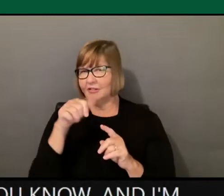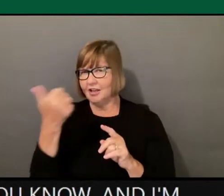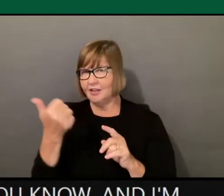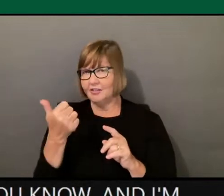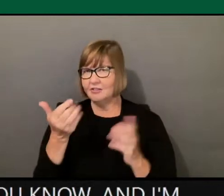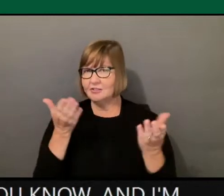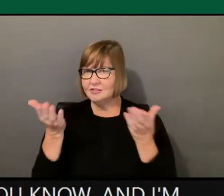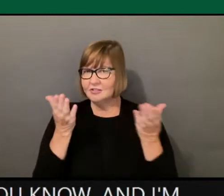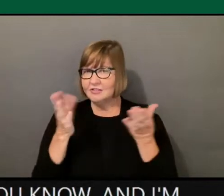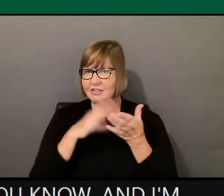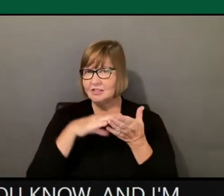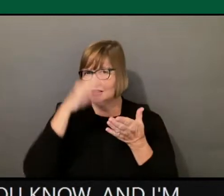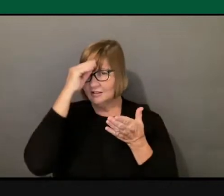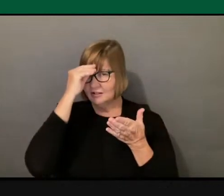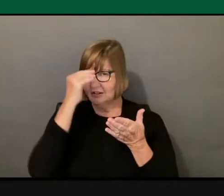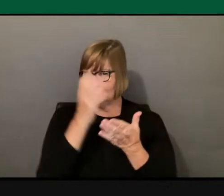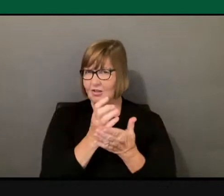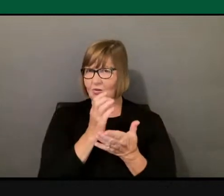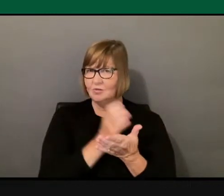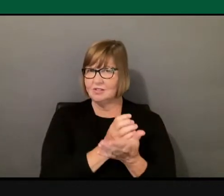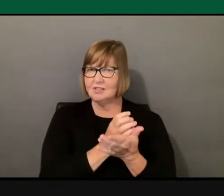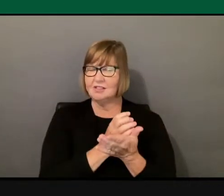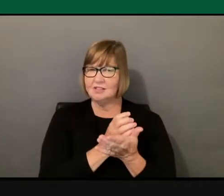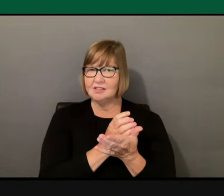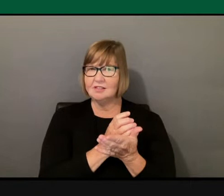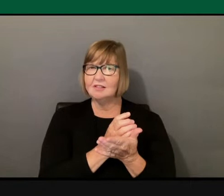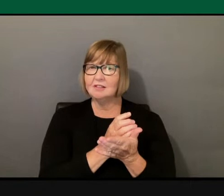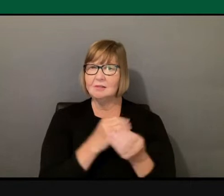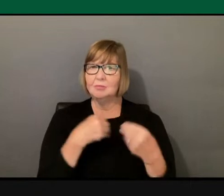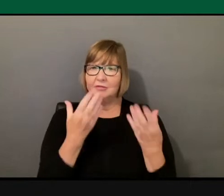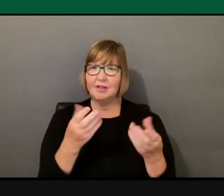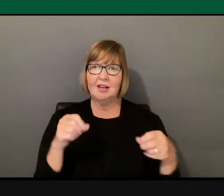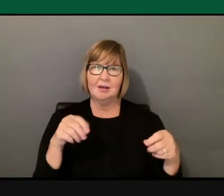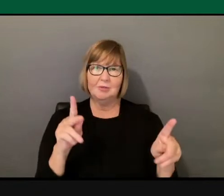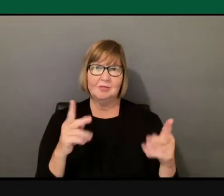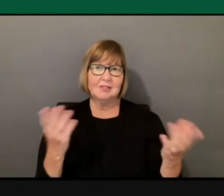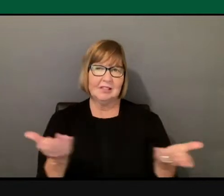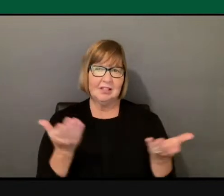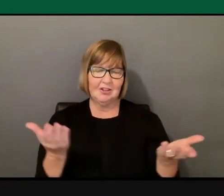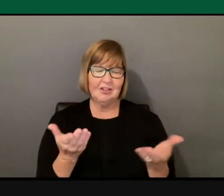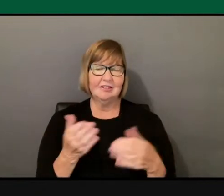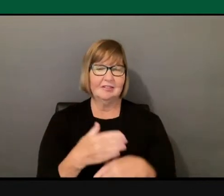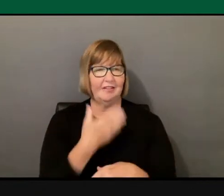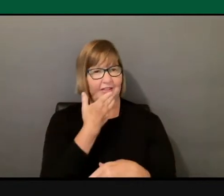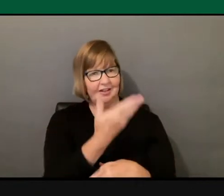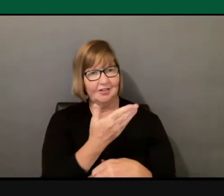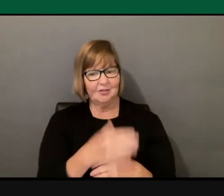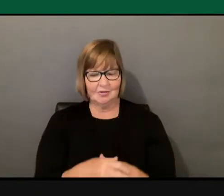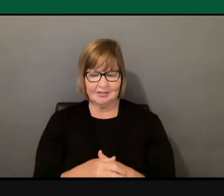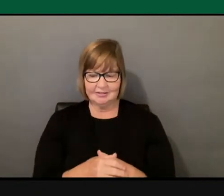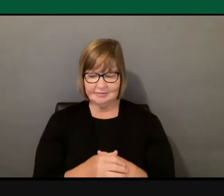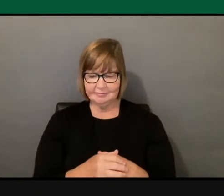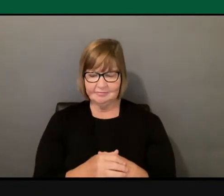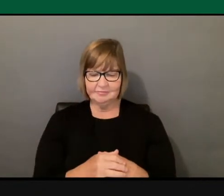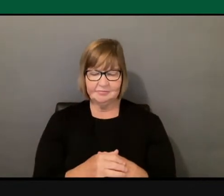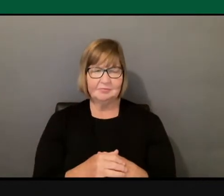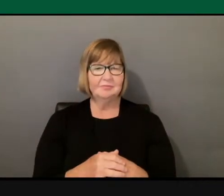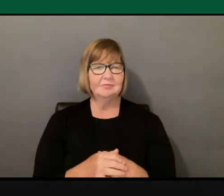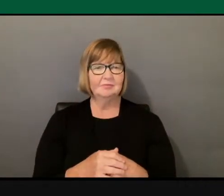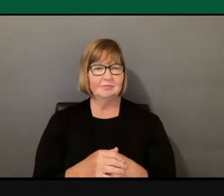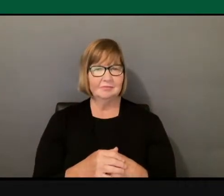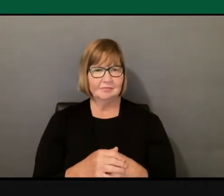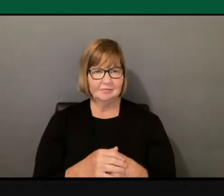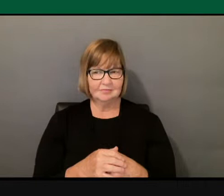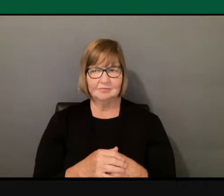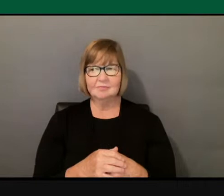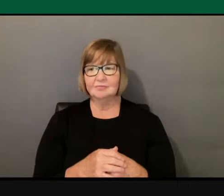provide those opportunities here. Great. Thank you. And I think believe the professor. I just want to say that one of